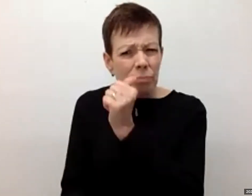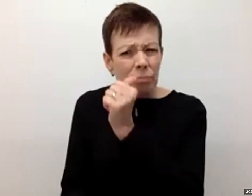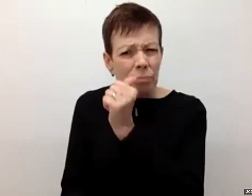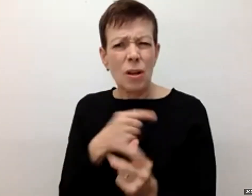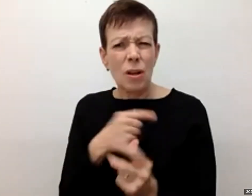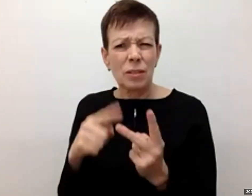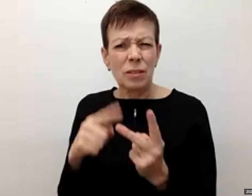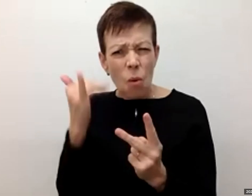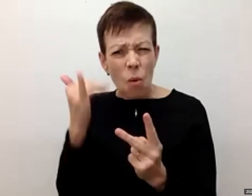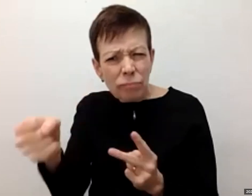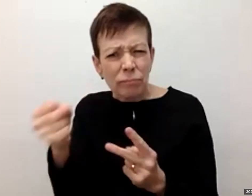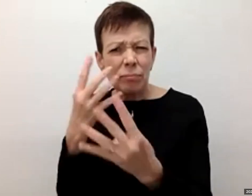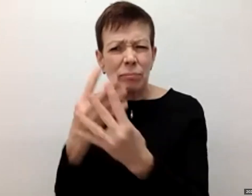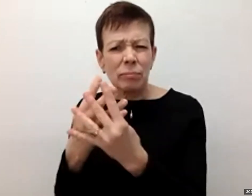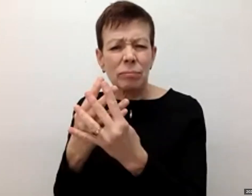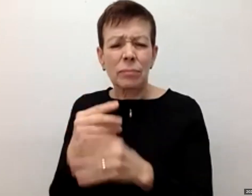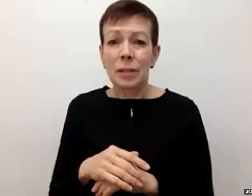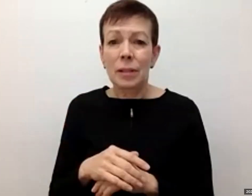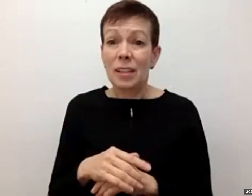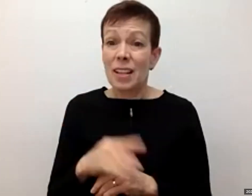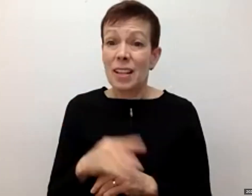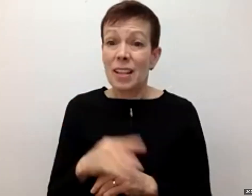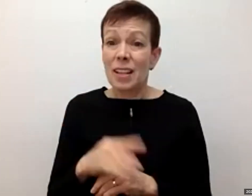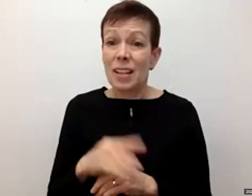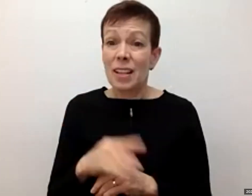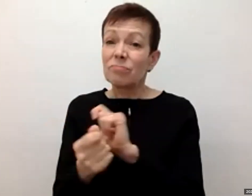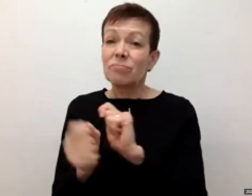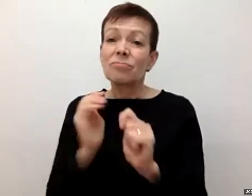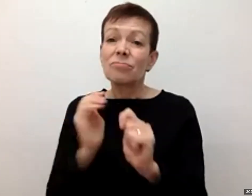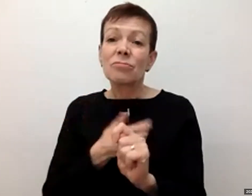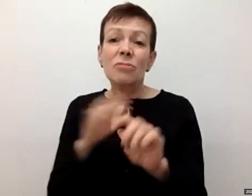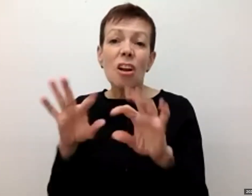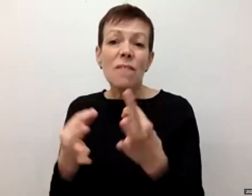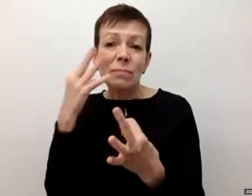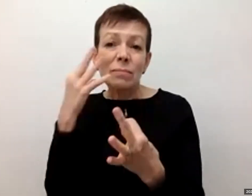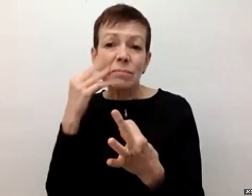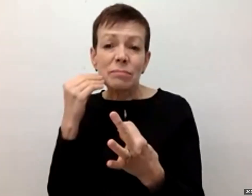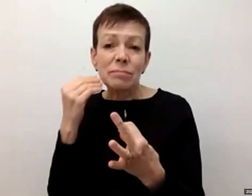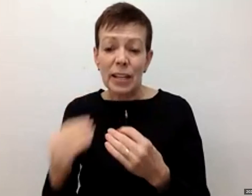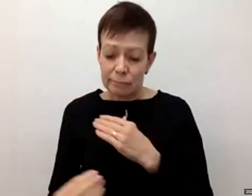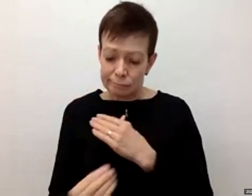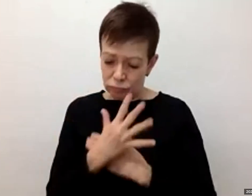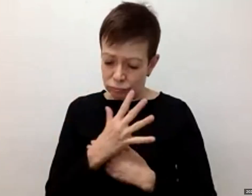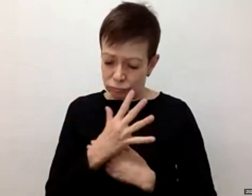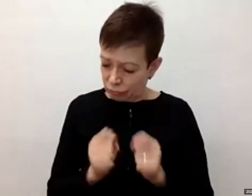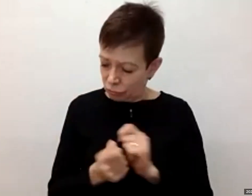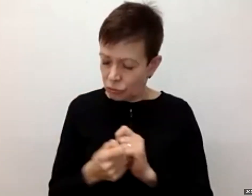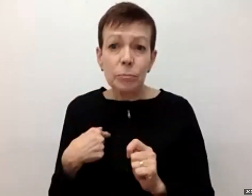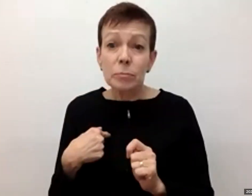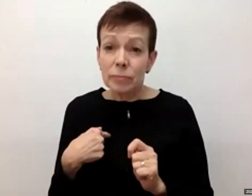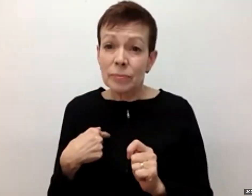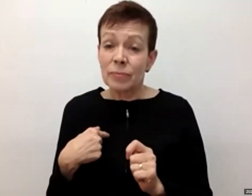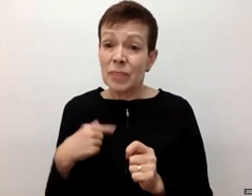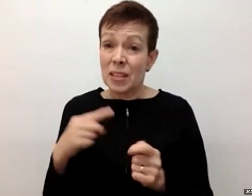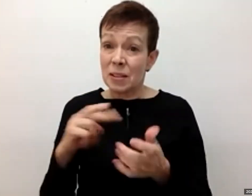spent in immigration detention changed us as a family. It changed me as well. That experience made me grow up much